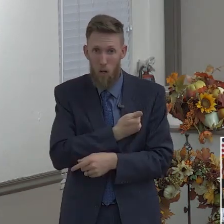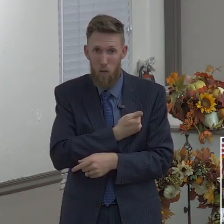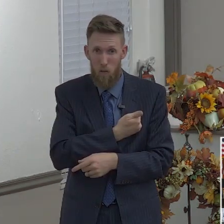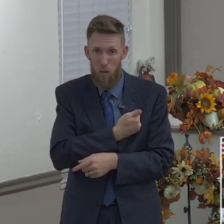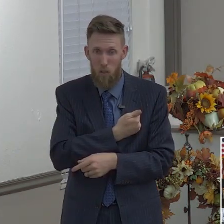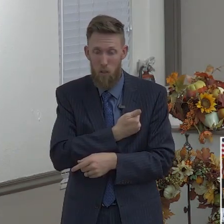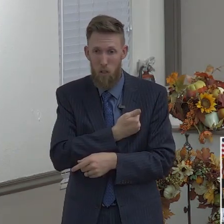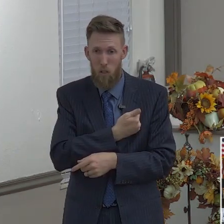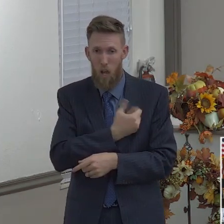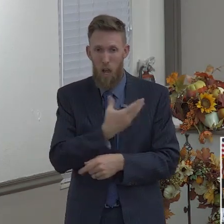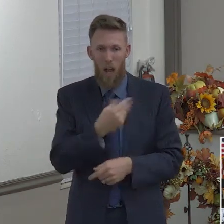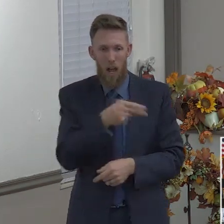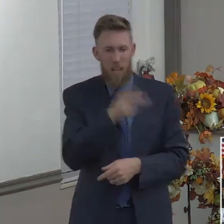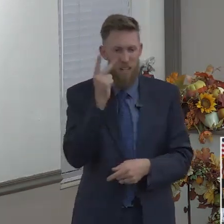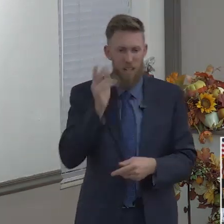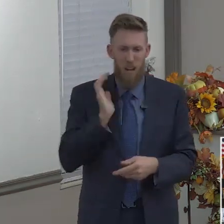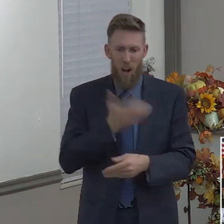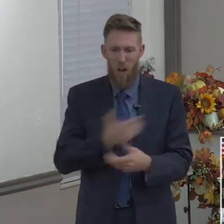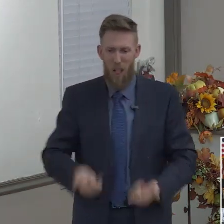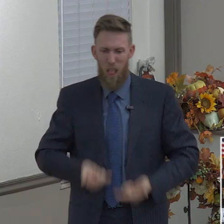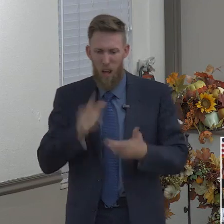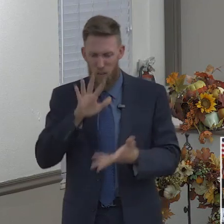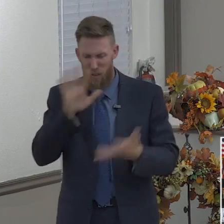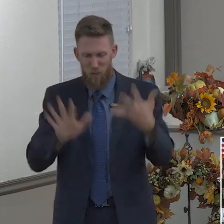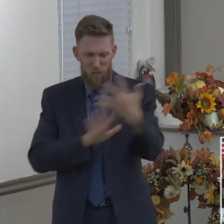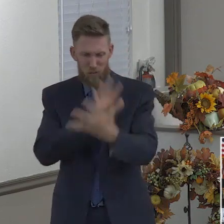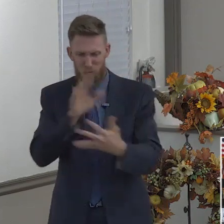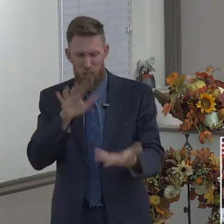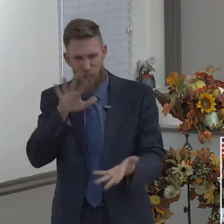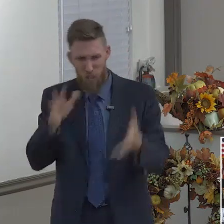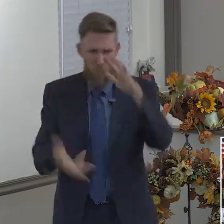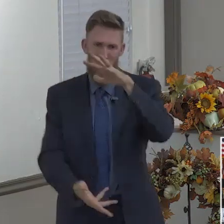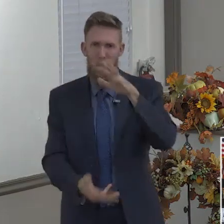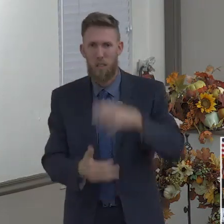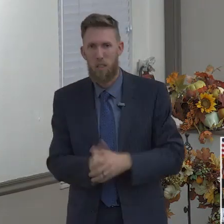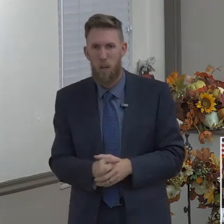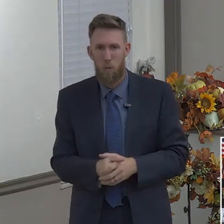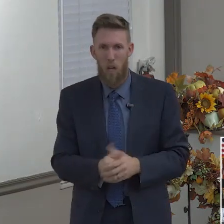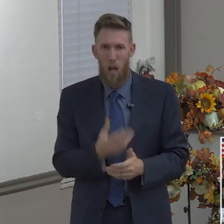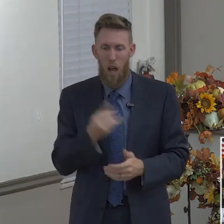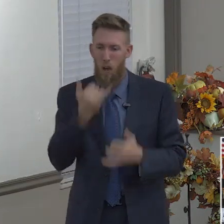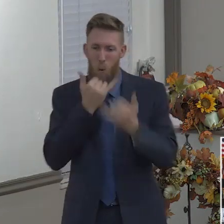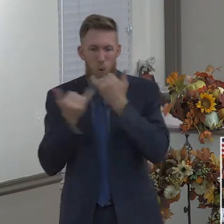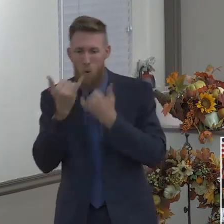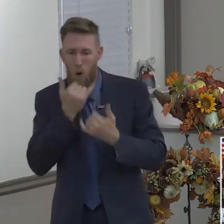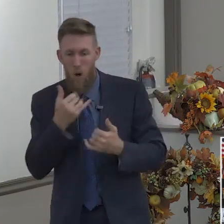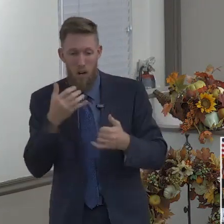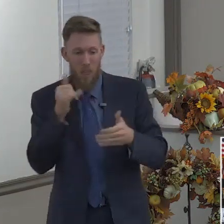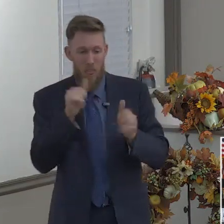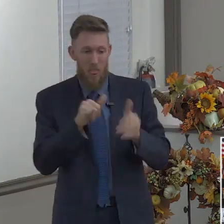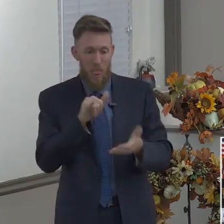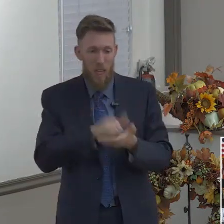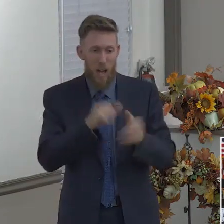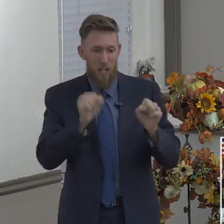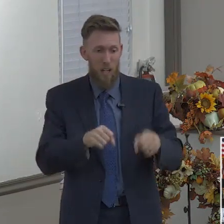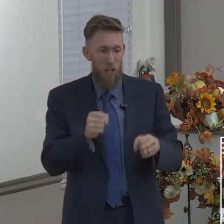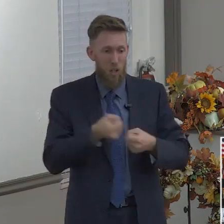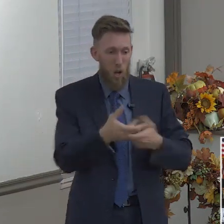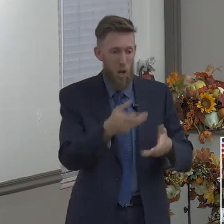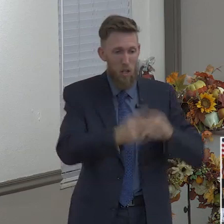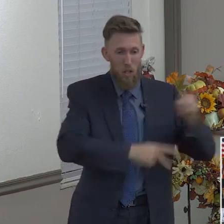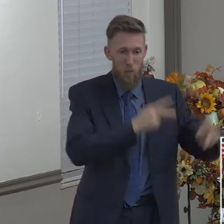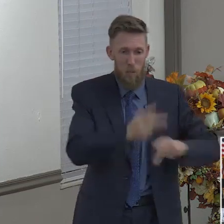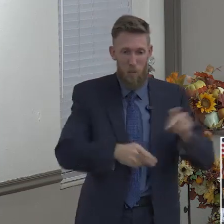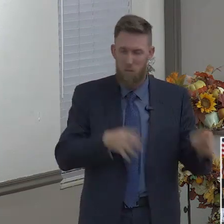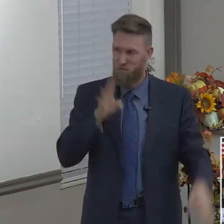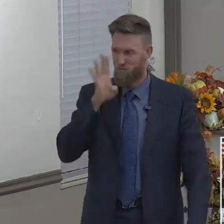making a promise. He says, hey, He says, add to your faith virtue, to virtue, knowledge, to knowledge, temperance. And so as a Christian, we should strive for